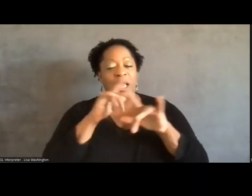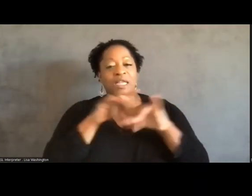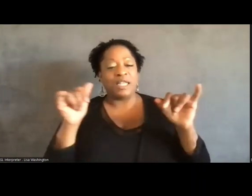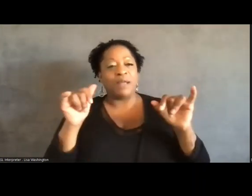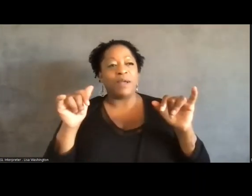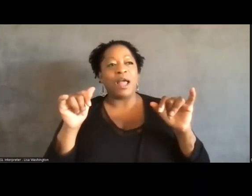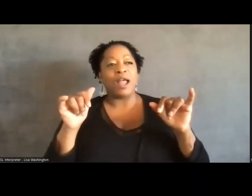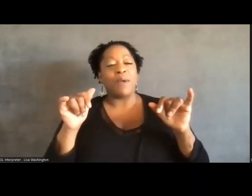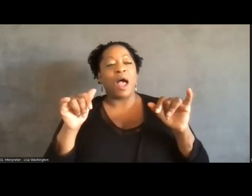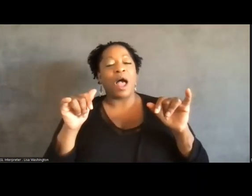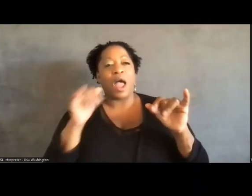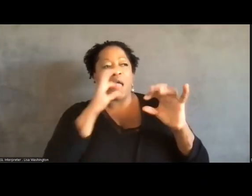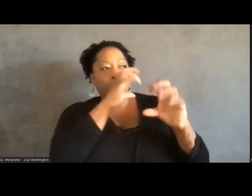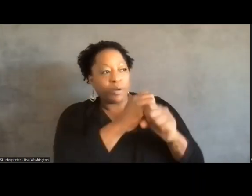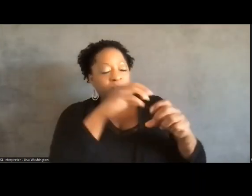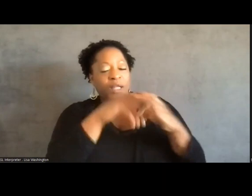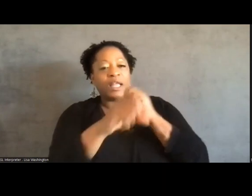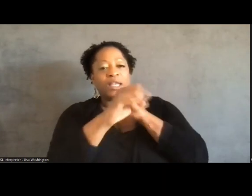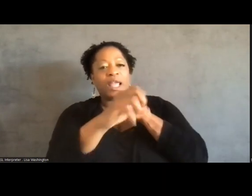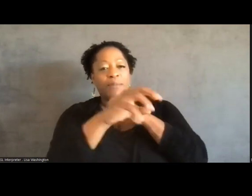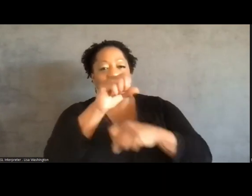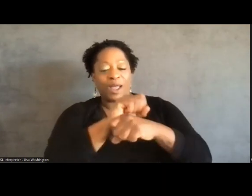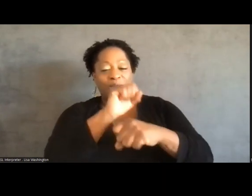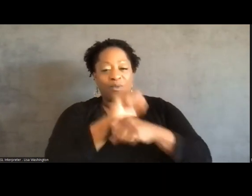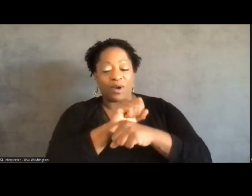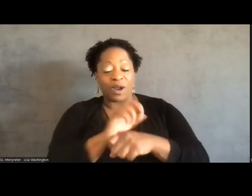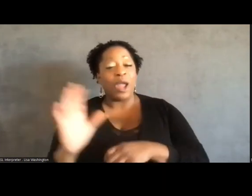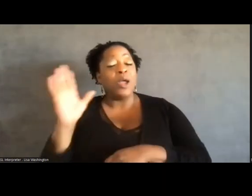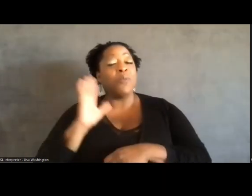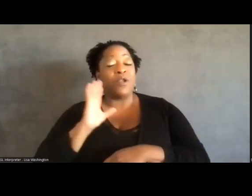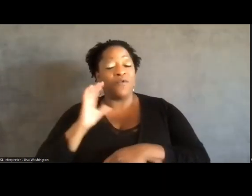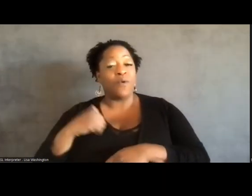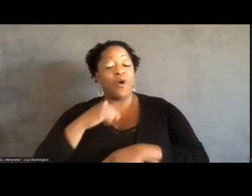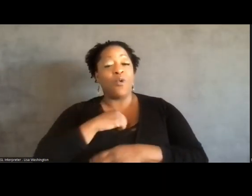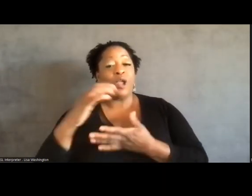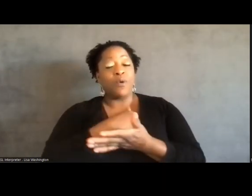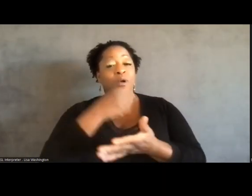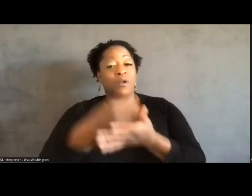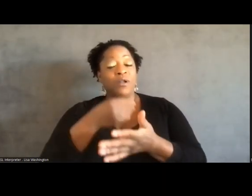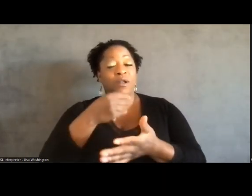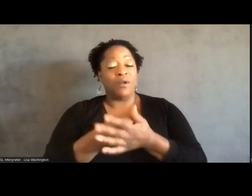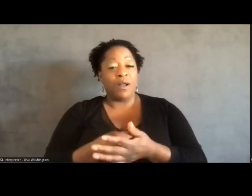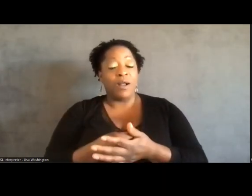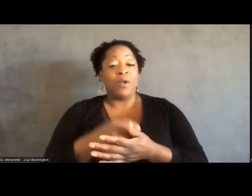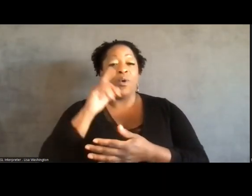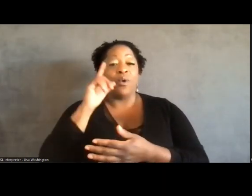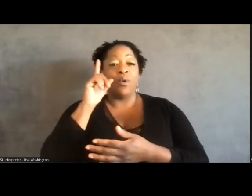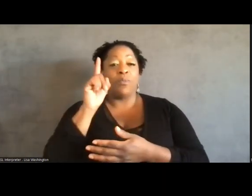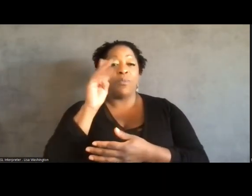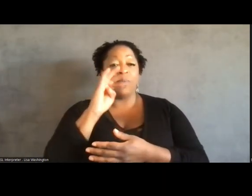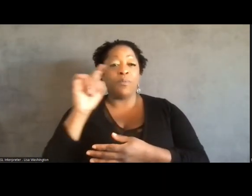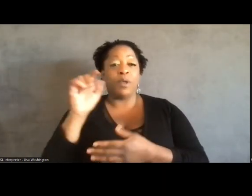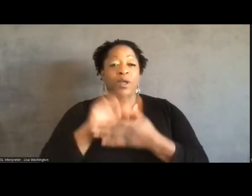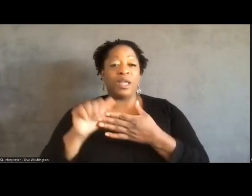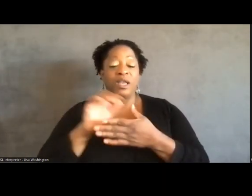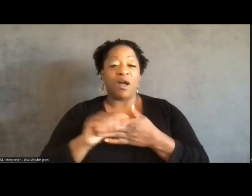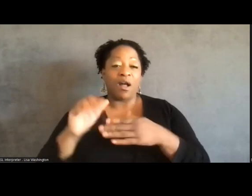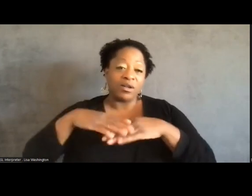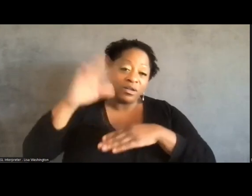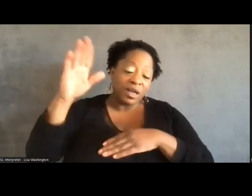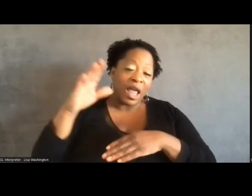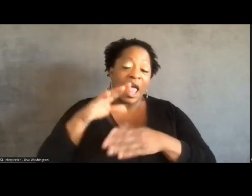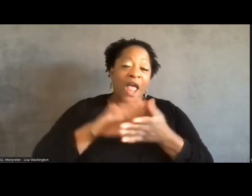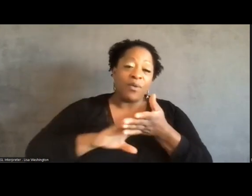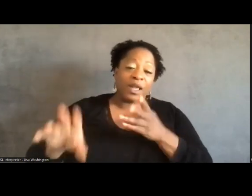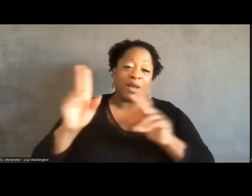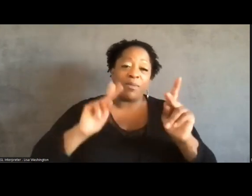work, right? Because it's, at one point, we were raising and spending millions of dollars, and we would get a hundred people out of Cook